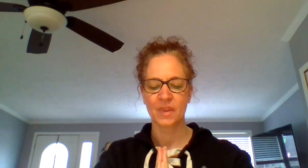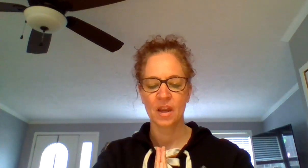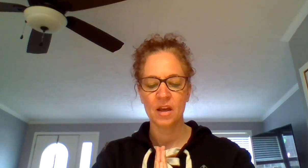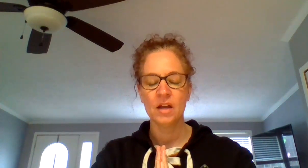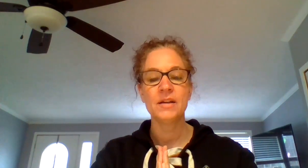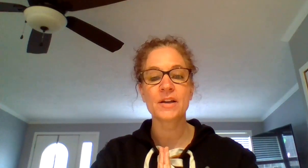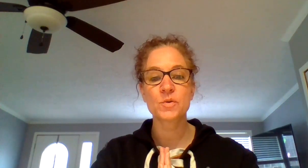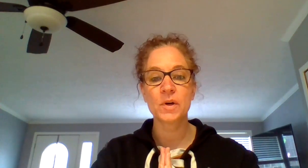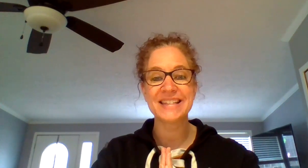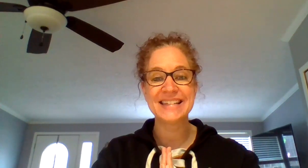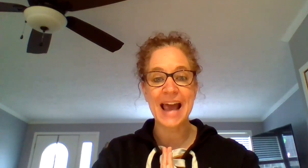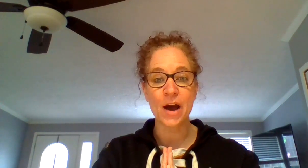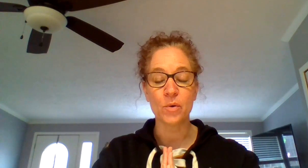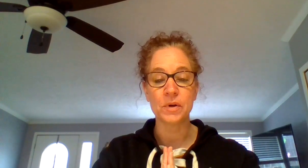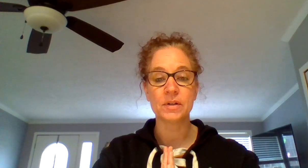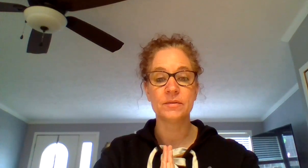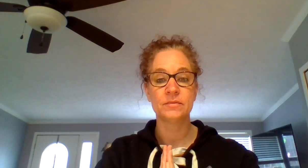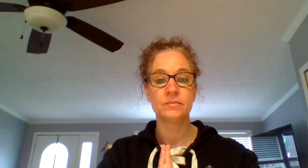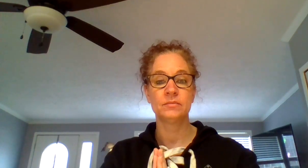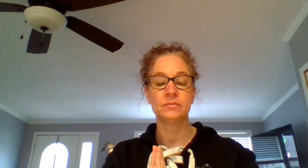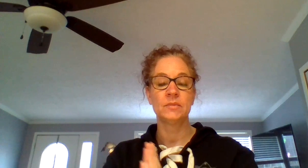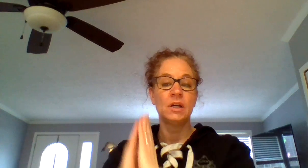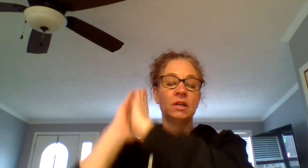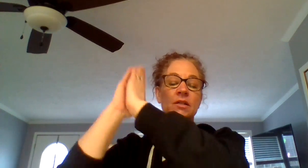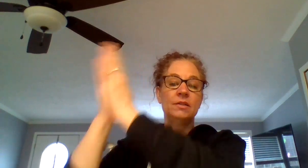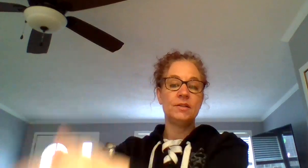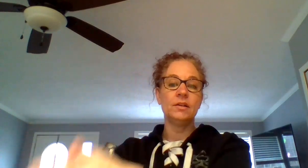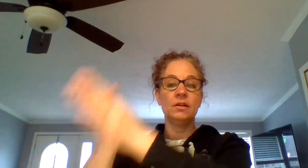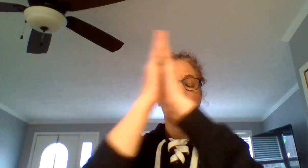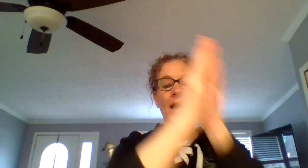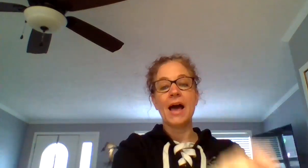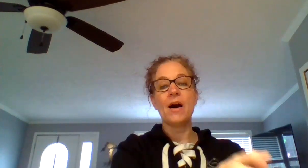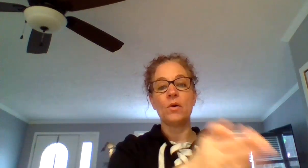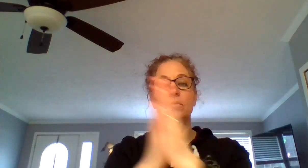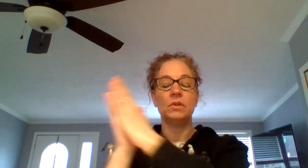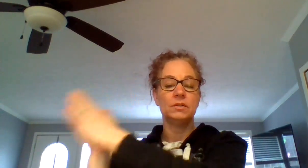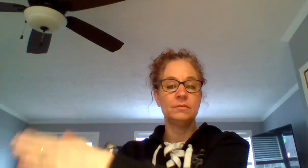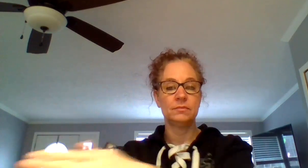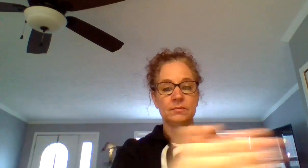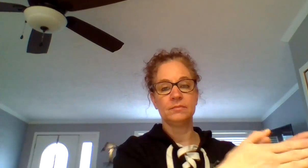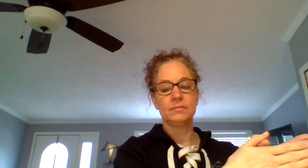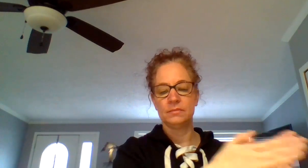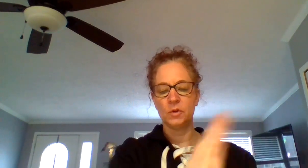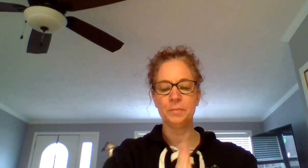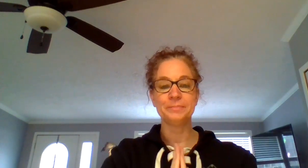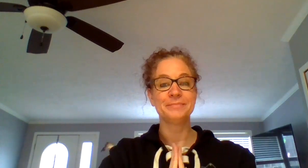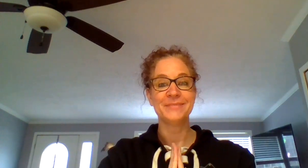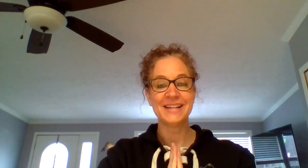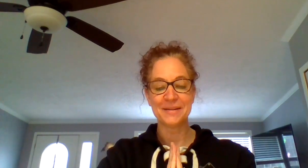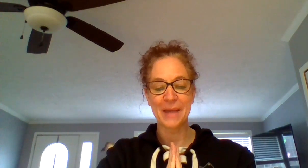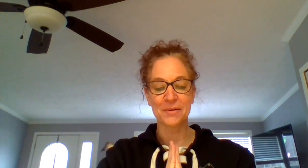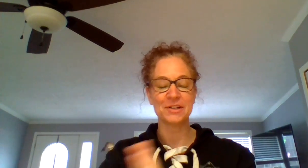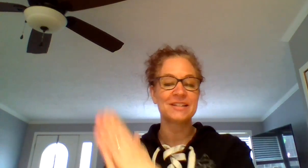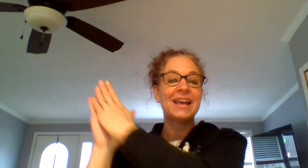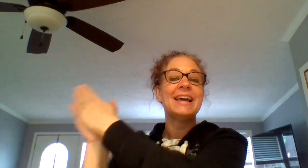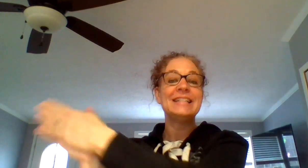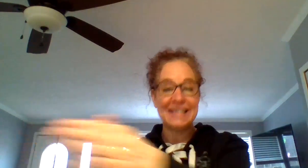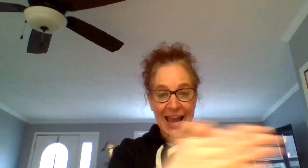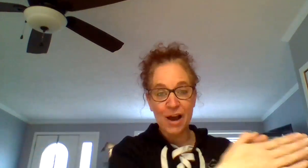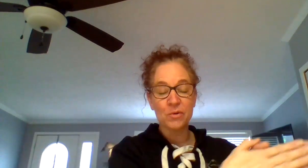Next word is down. D, ow. Oop. I did it backwards. Down.